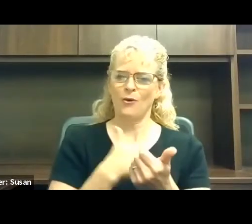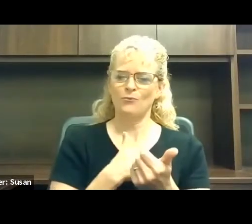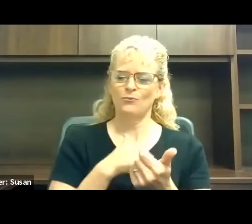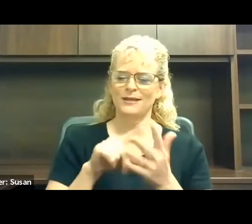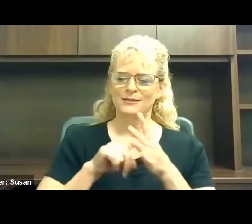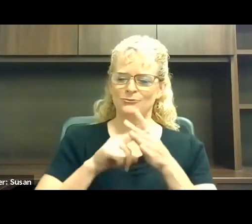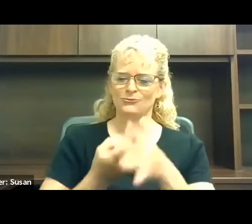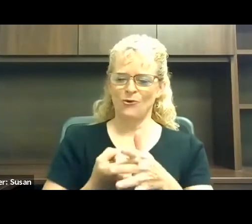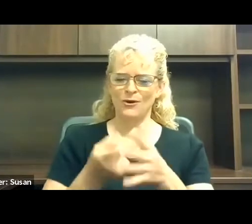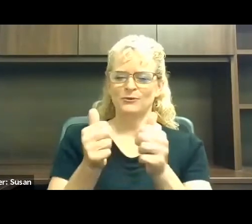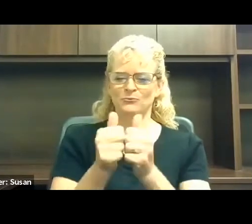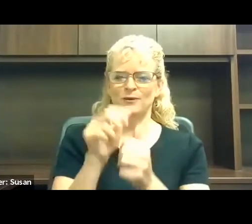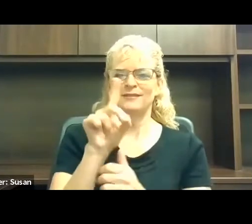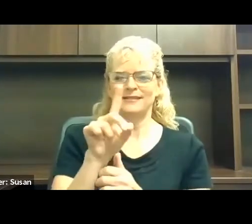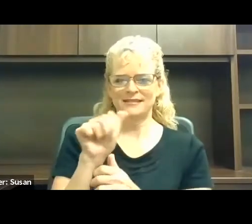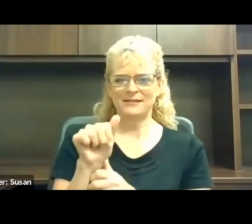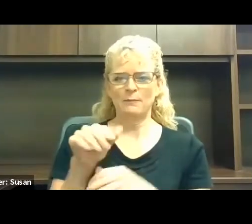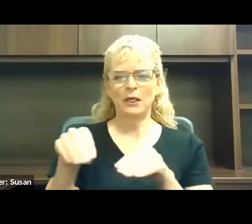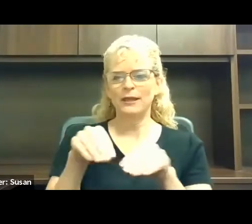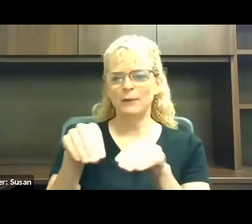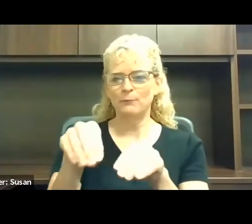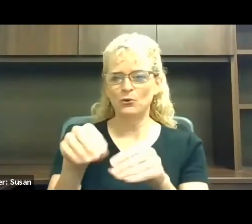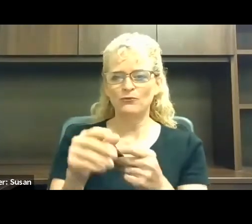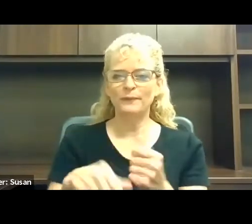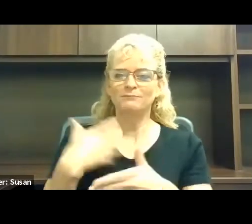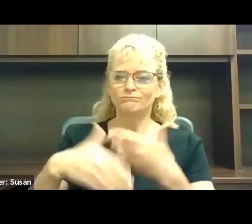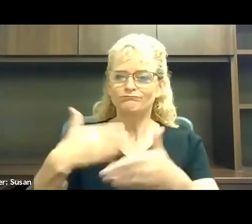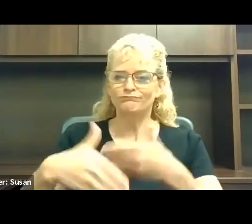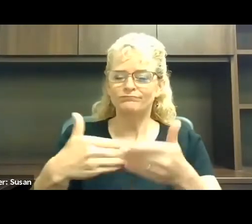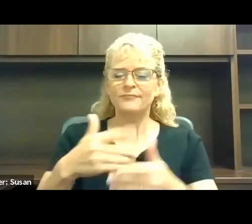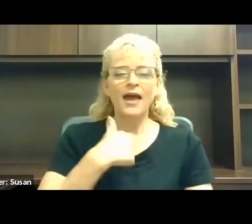like the way that veterans were being treated.